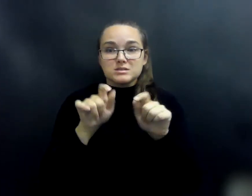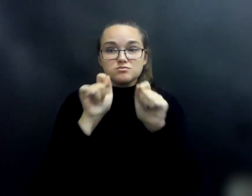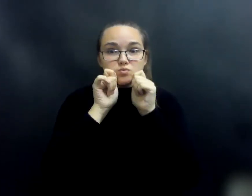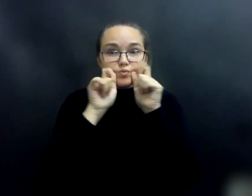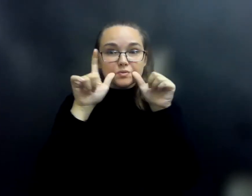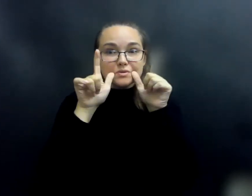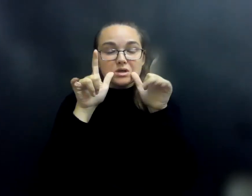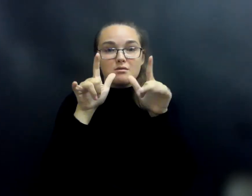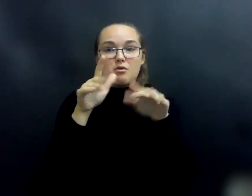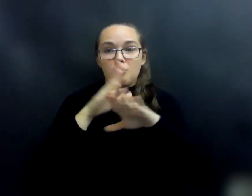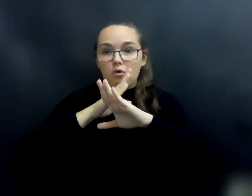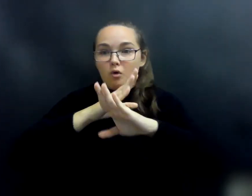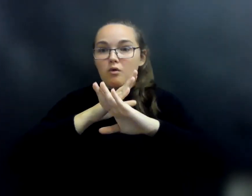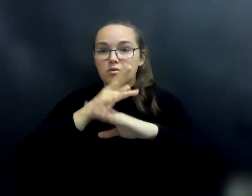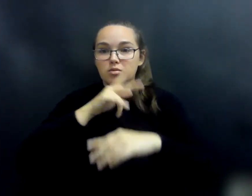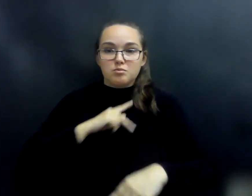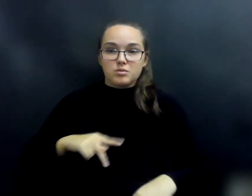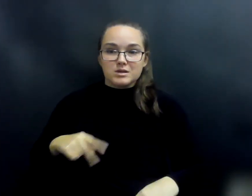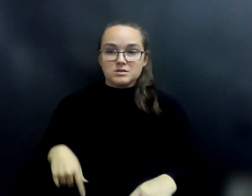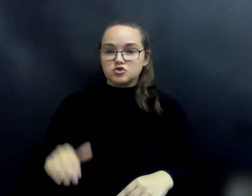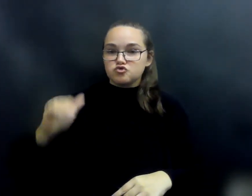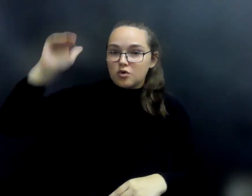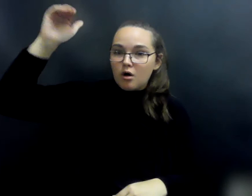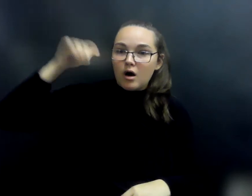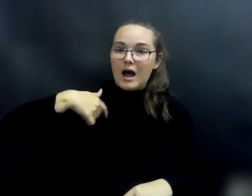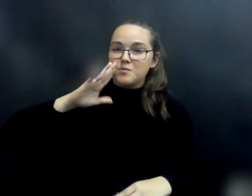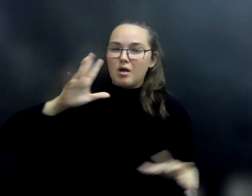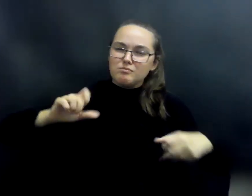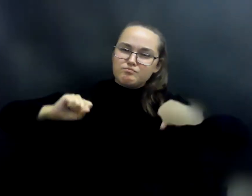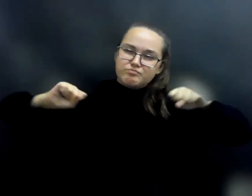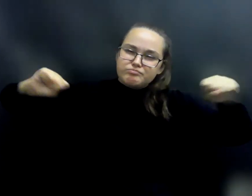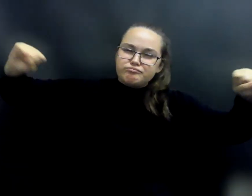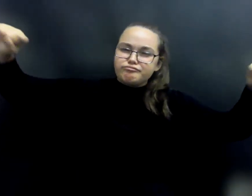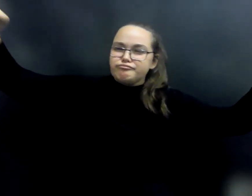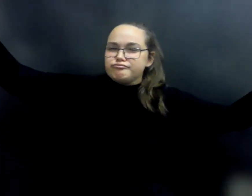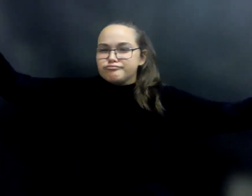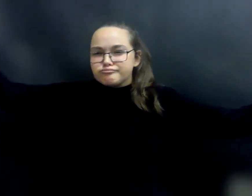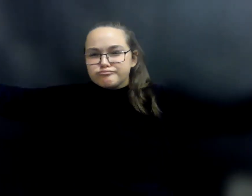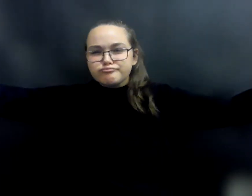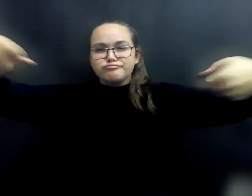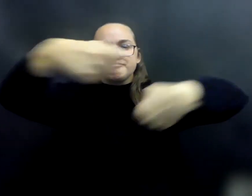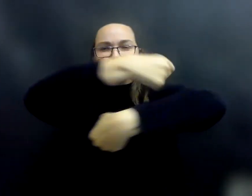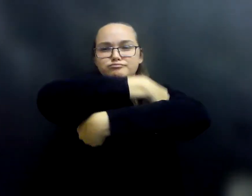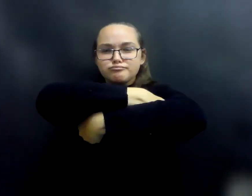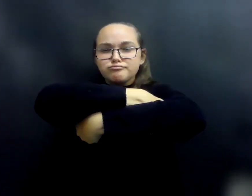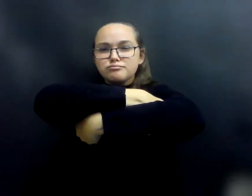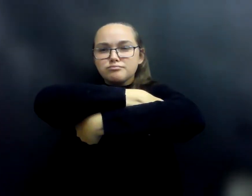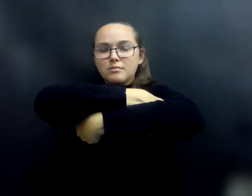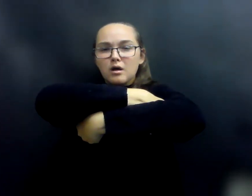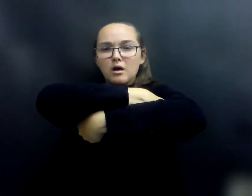princess. Tall said, I will stretch myself out and wrap myself around the room like a fence so that no one